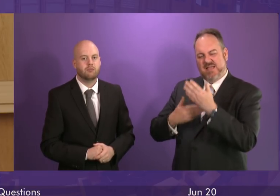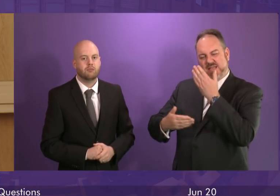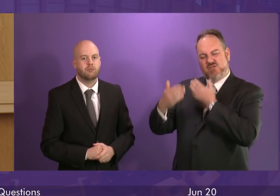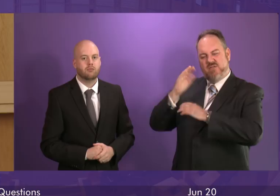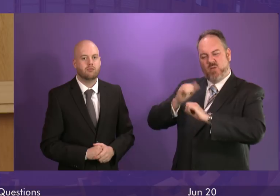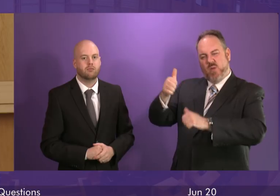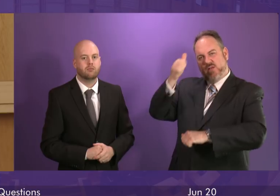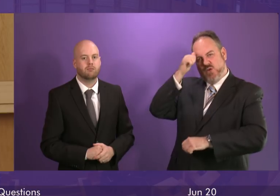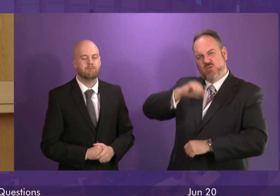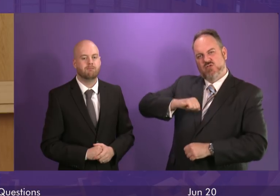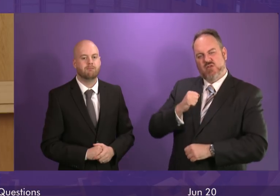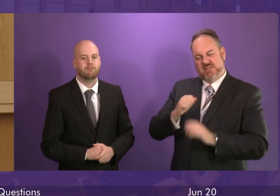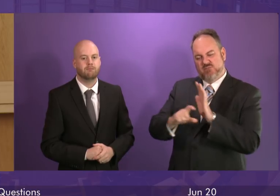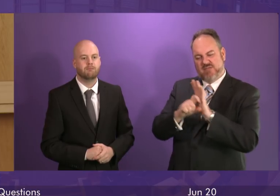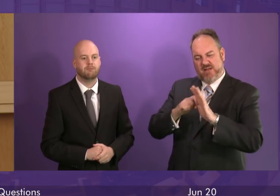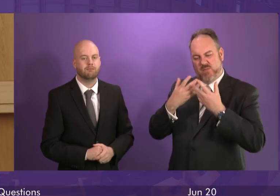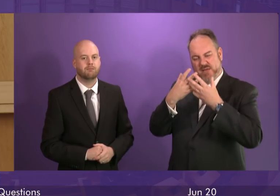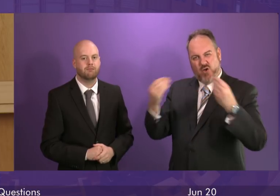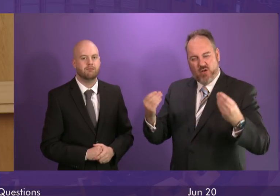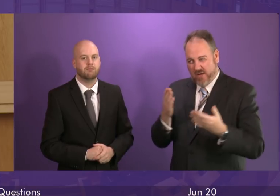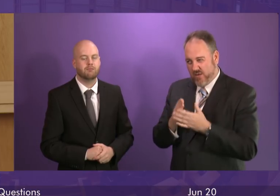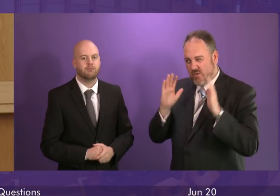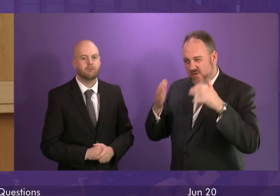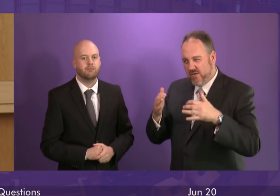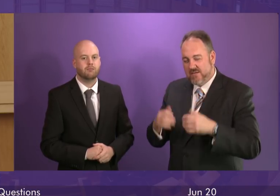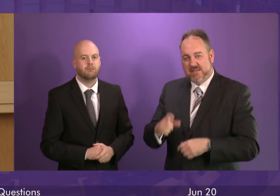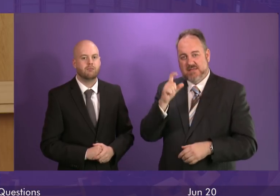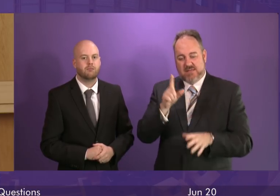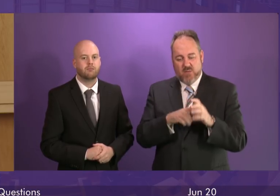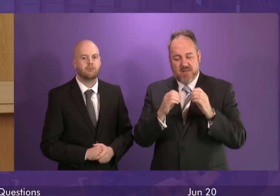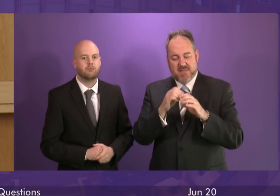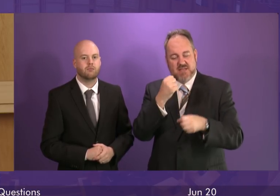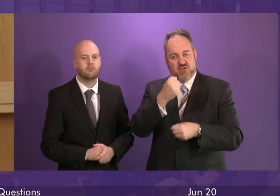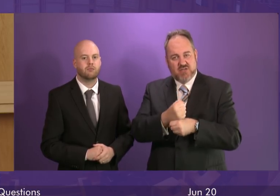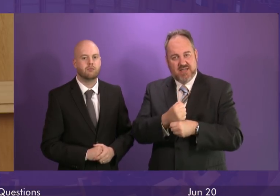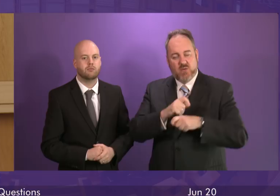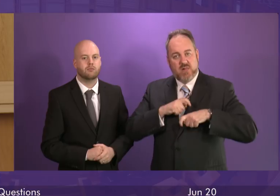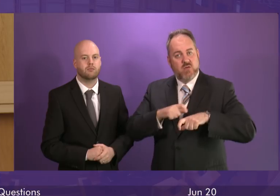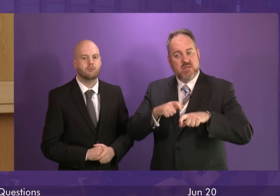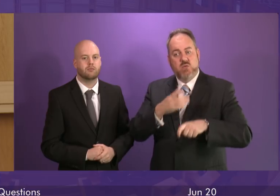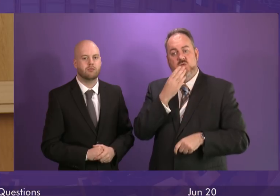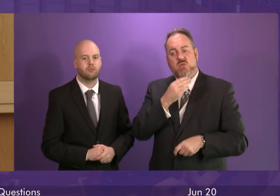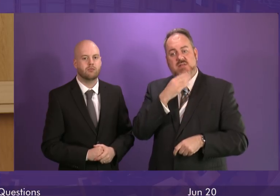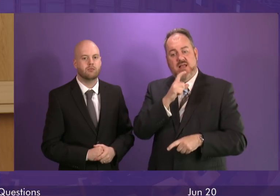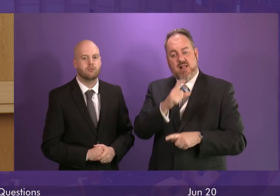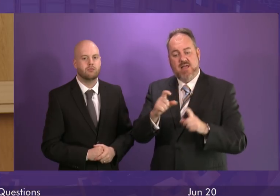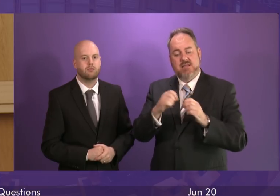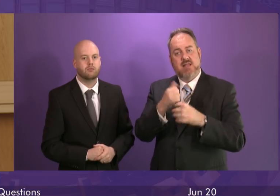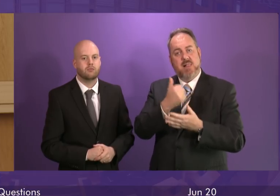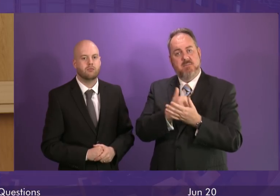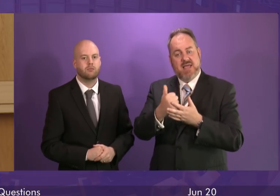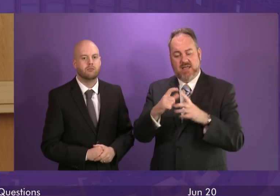iconic Scottish brand? And while CYBG are saying they intend to continue issuing Clydesdale bank notes